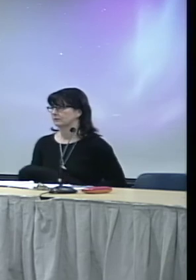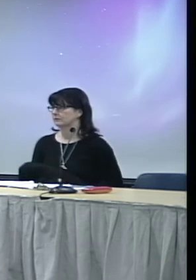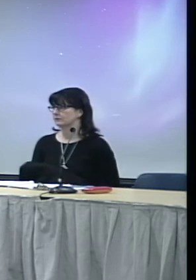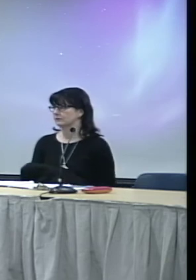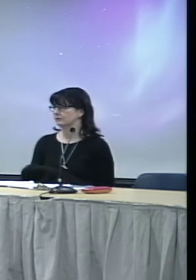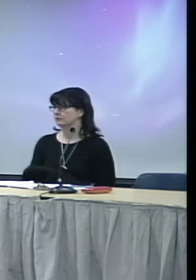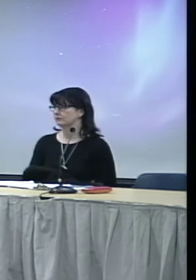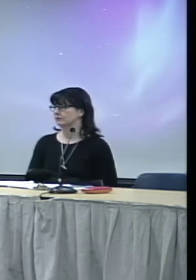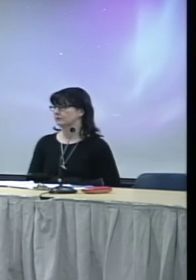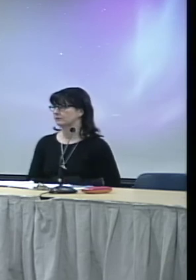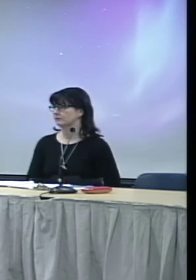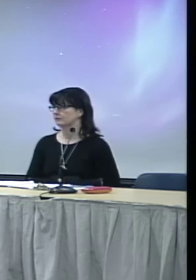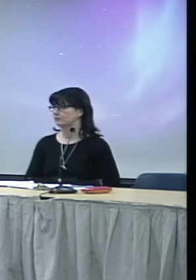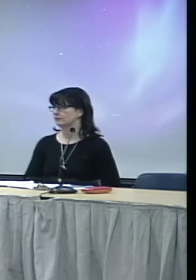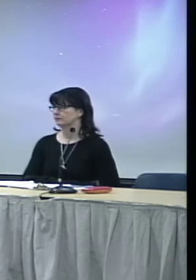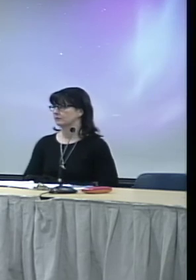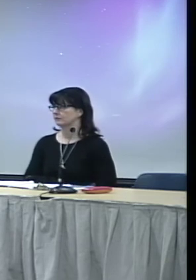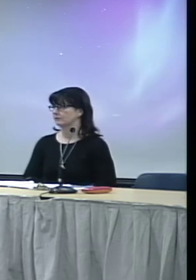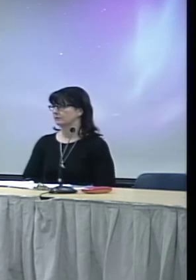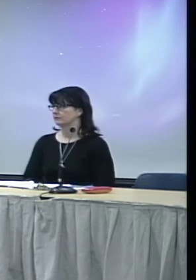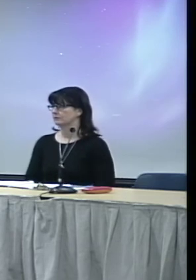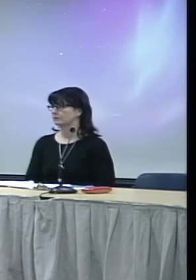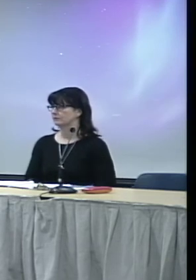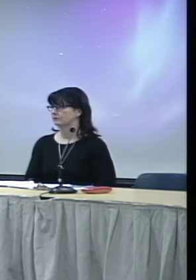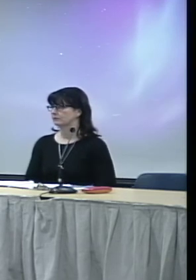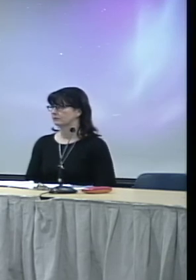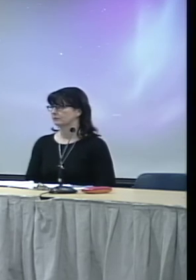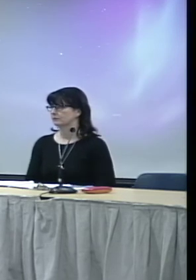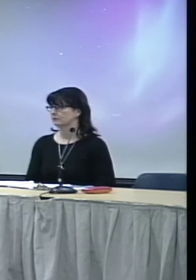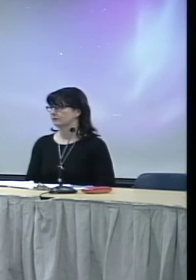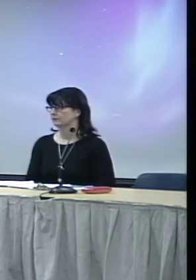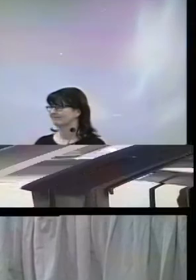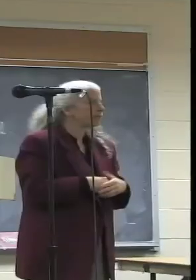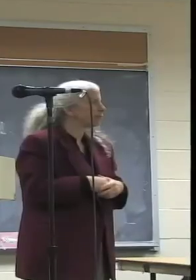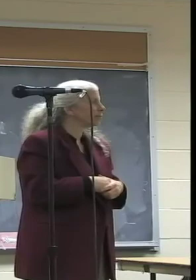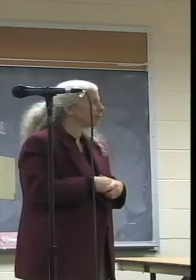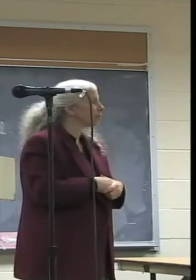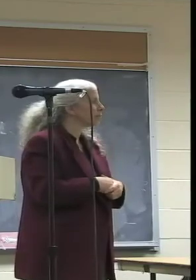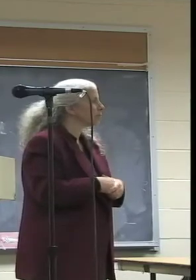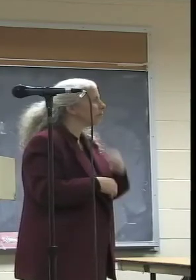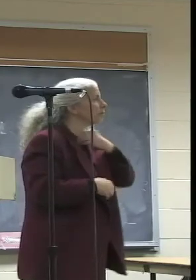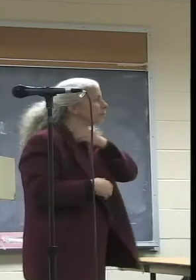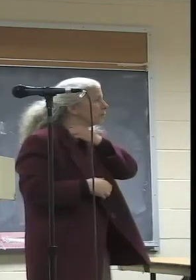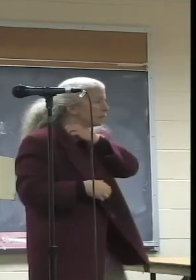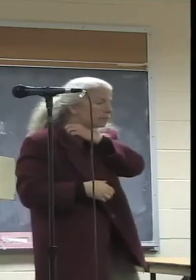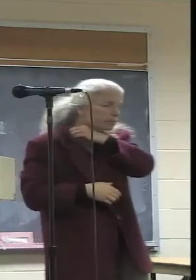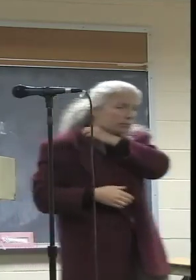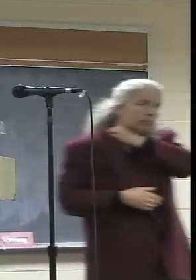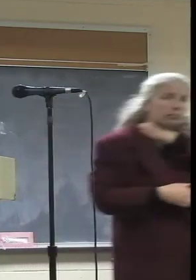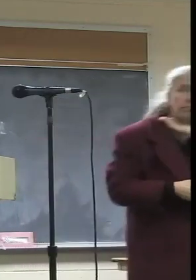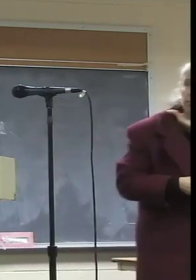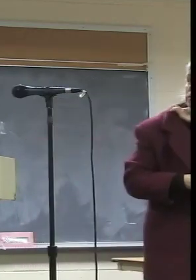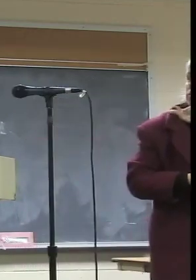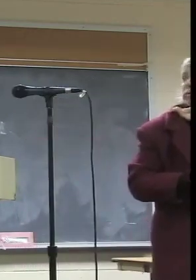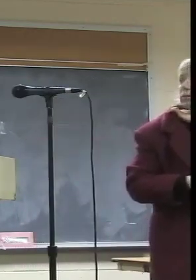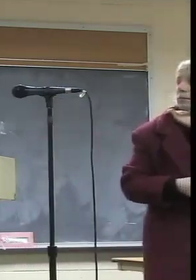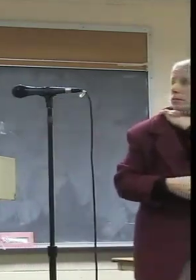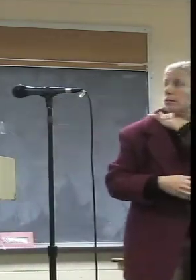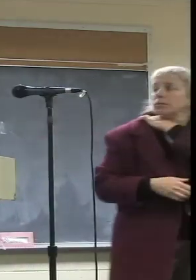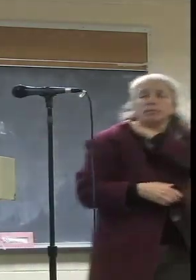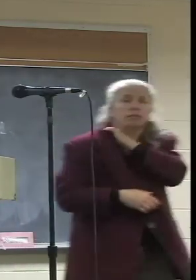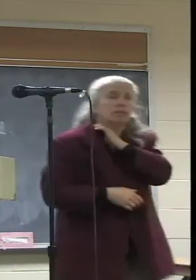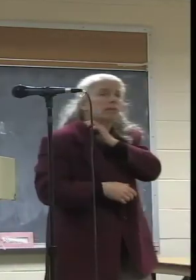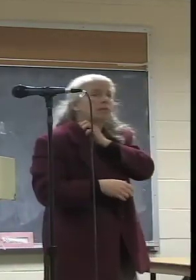communication with the community on those types of things. As always, thank you. Good. Can I speak to that just briefly?